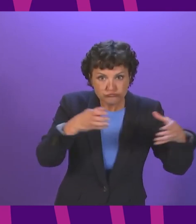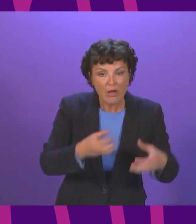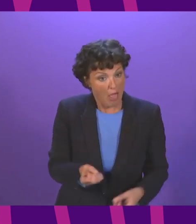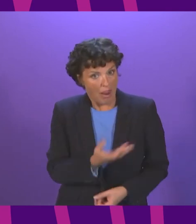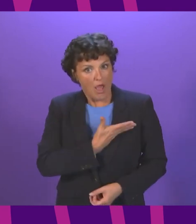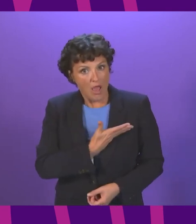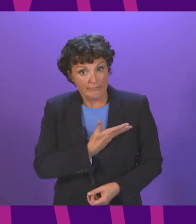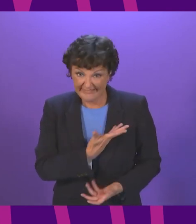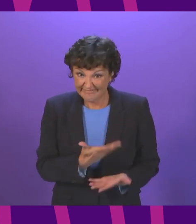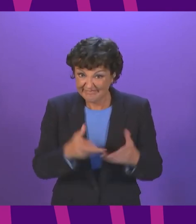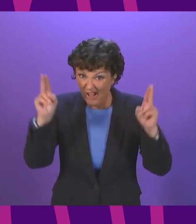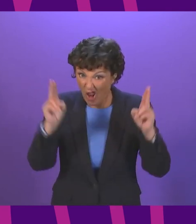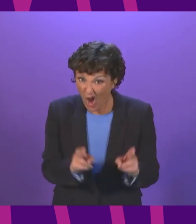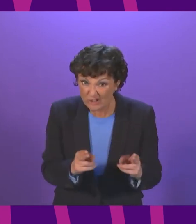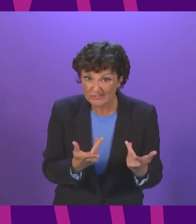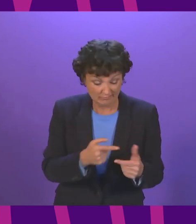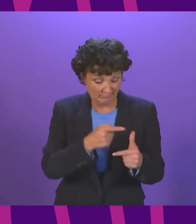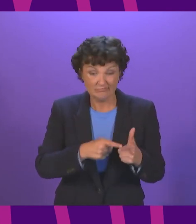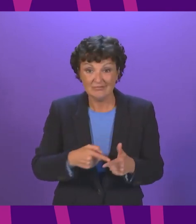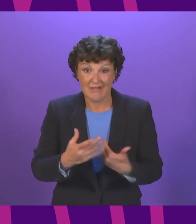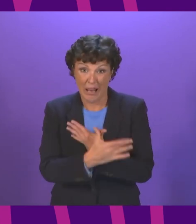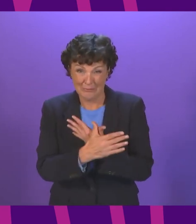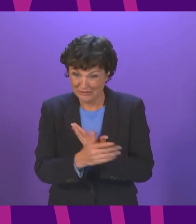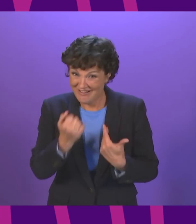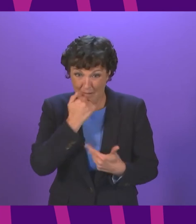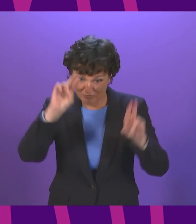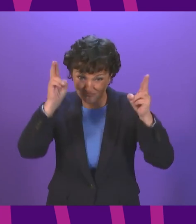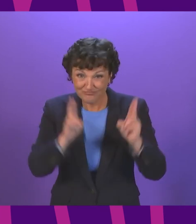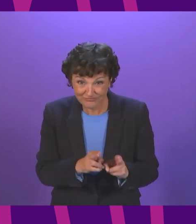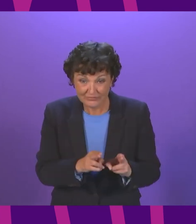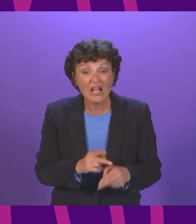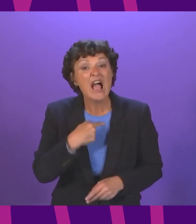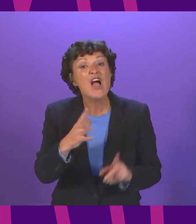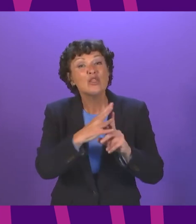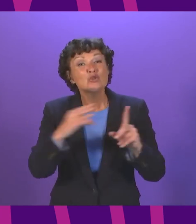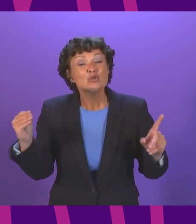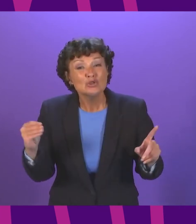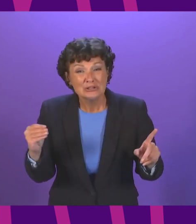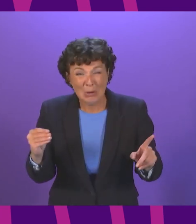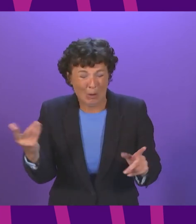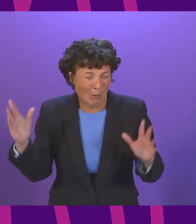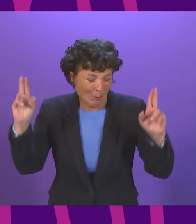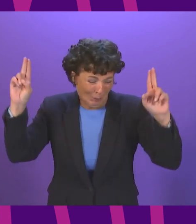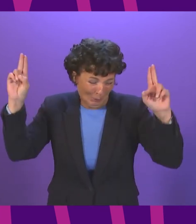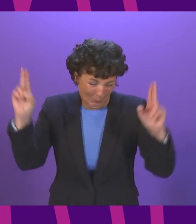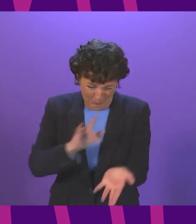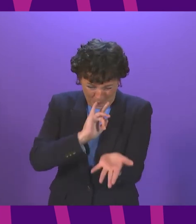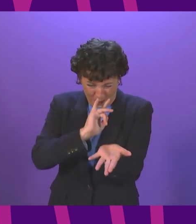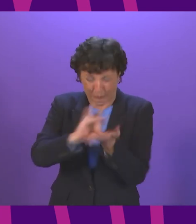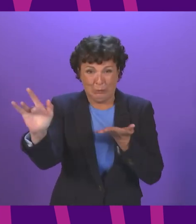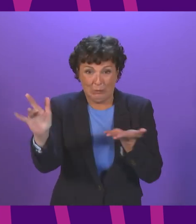Party lost ground the Liberal Democrats lost ground and the Tories were flat as a pancake